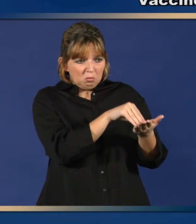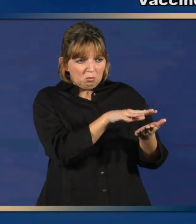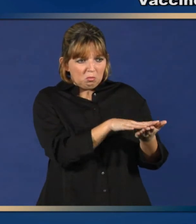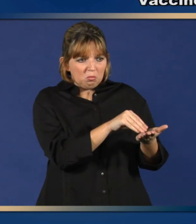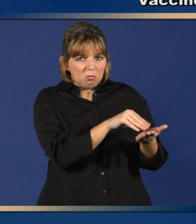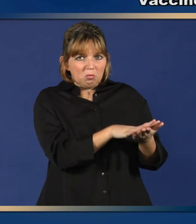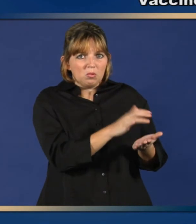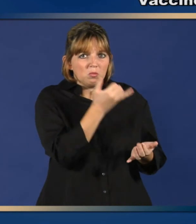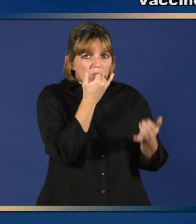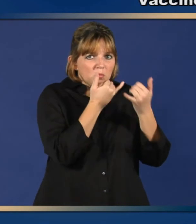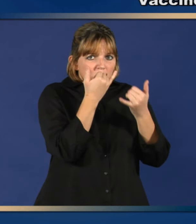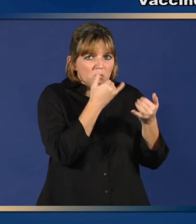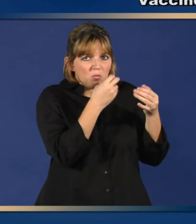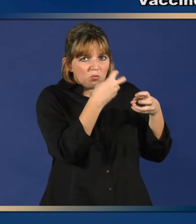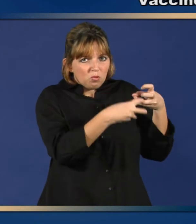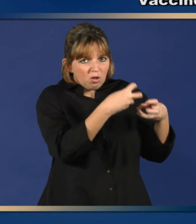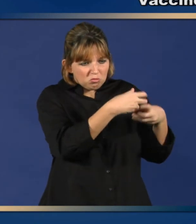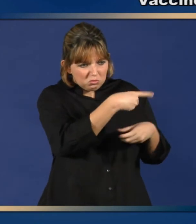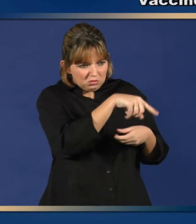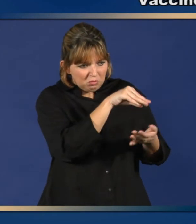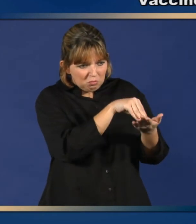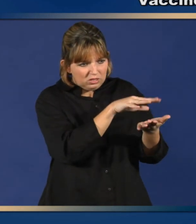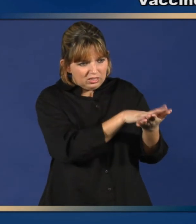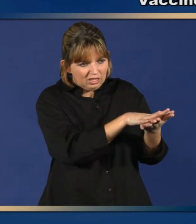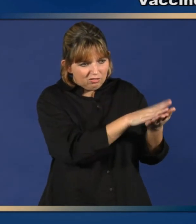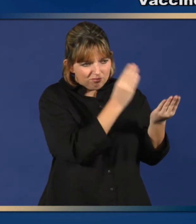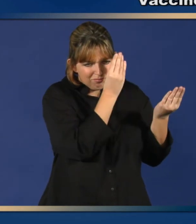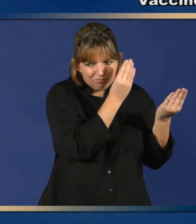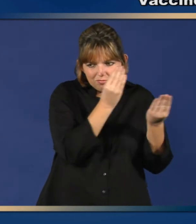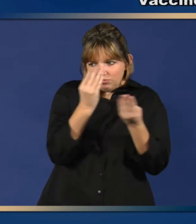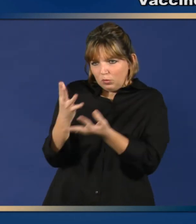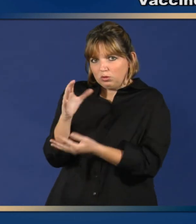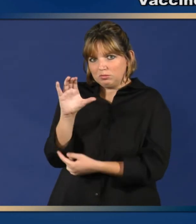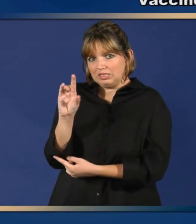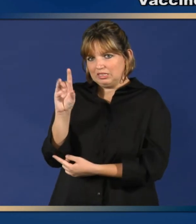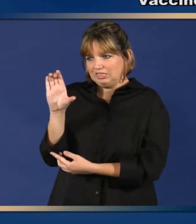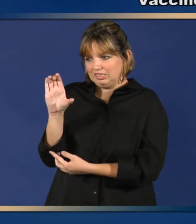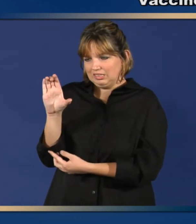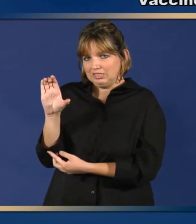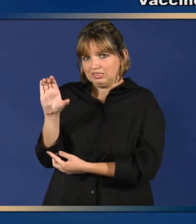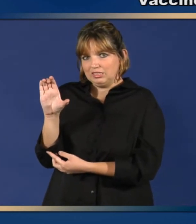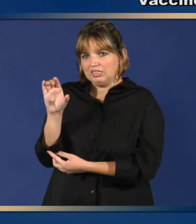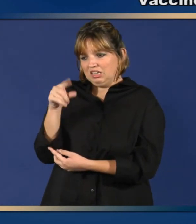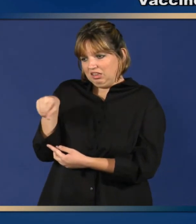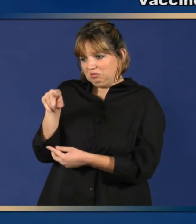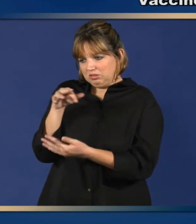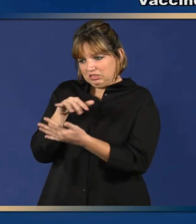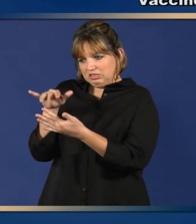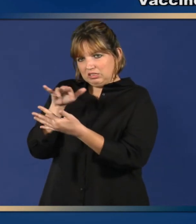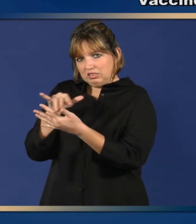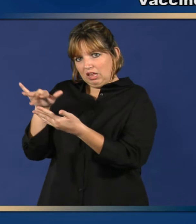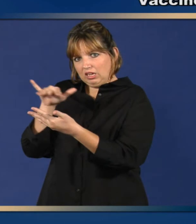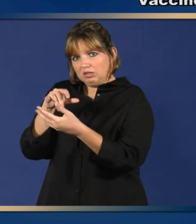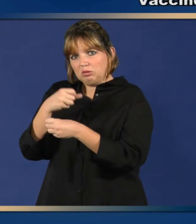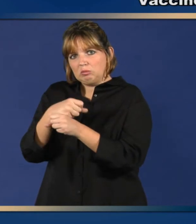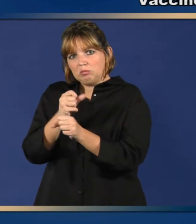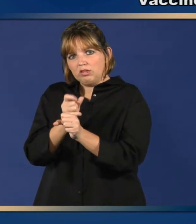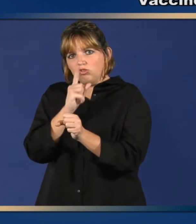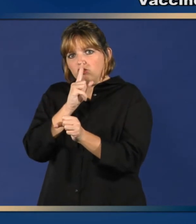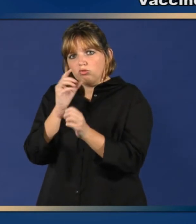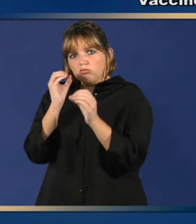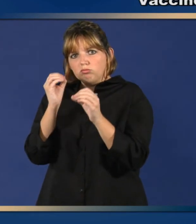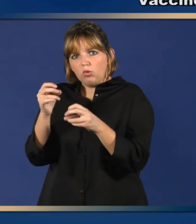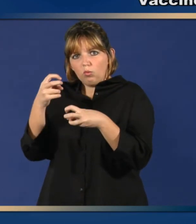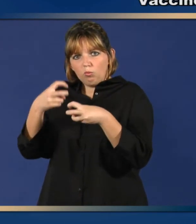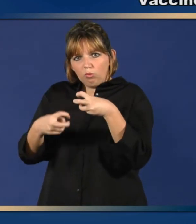Another way the CDC checks vaccine safety is by studying information about side effects